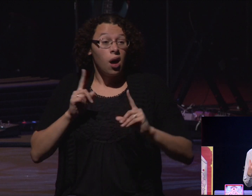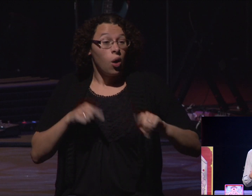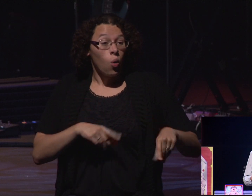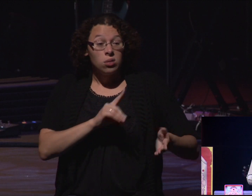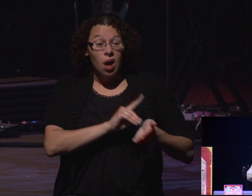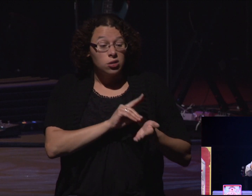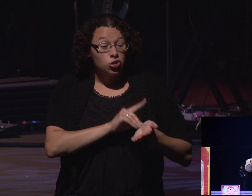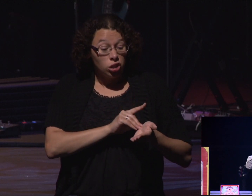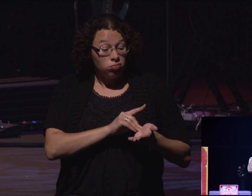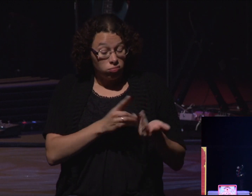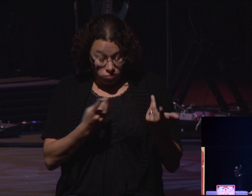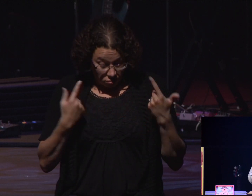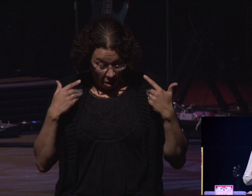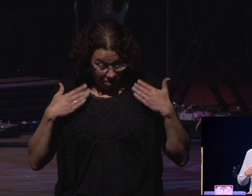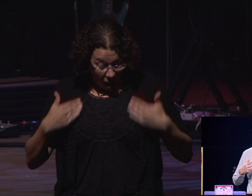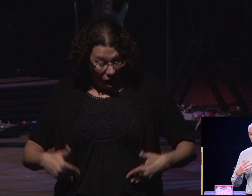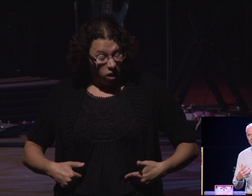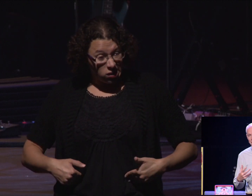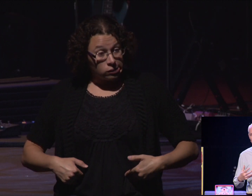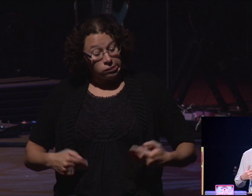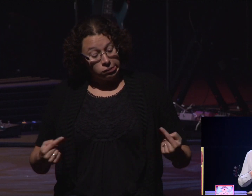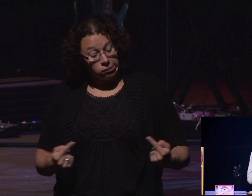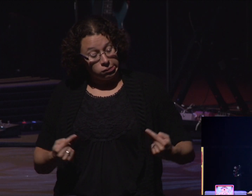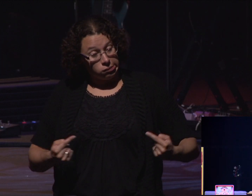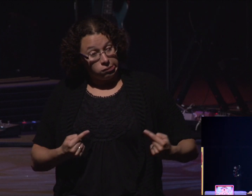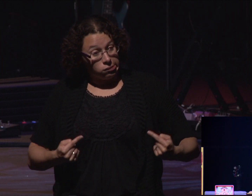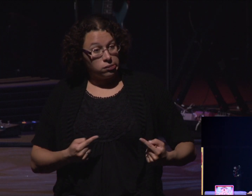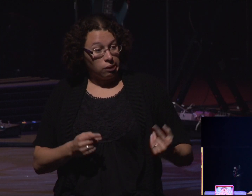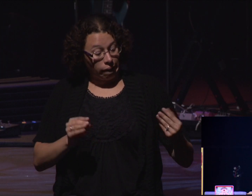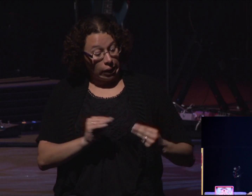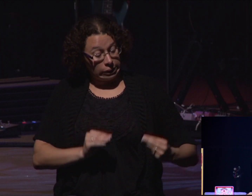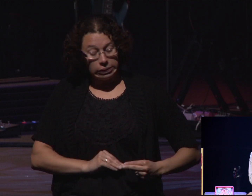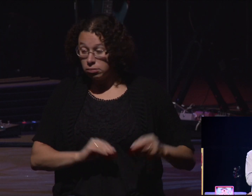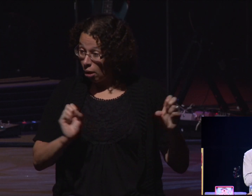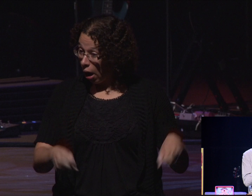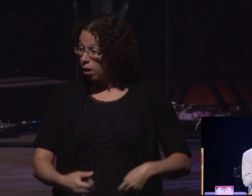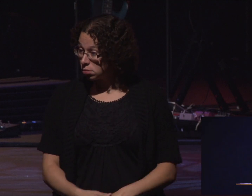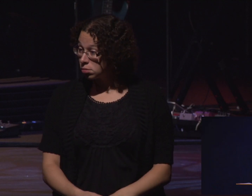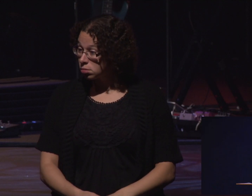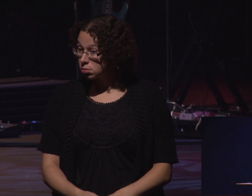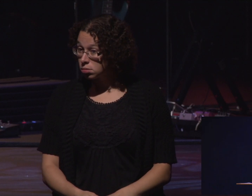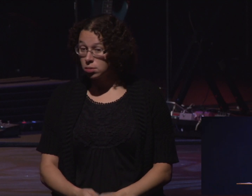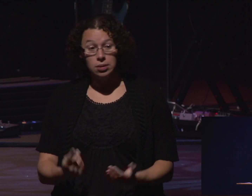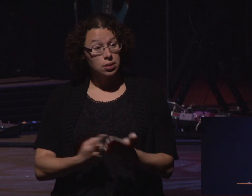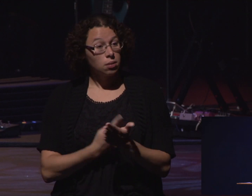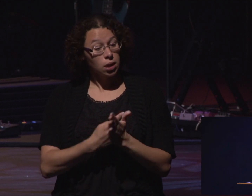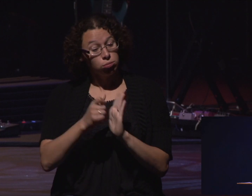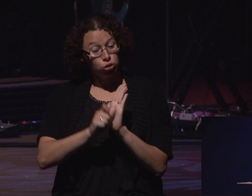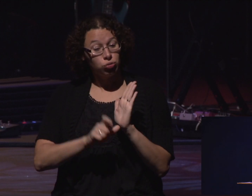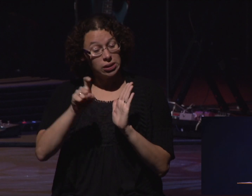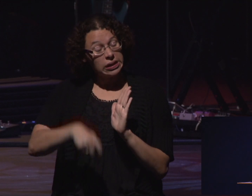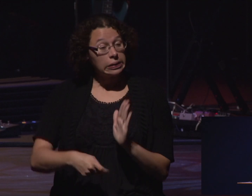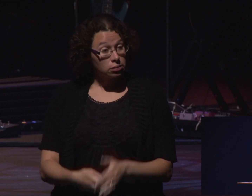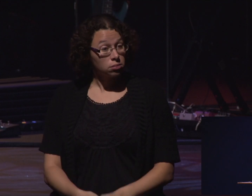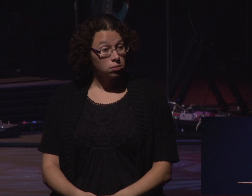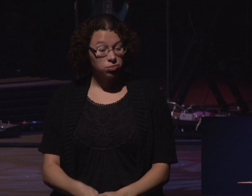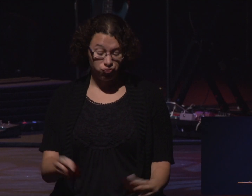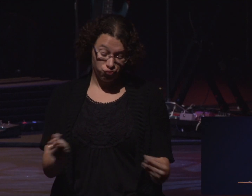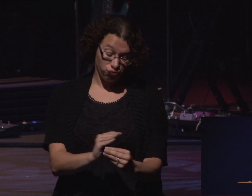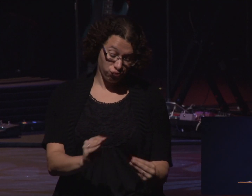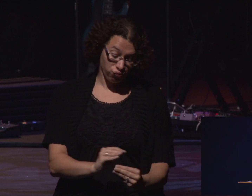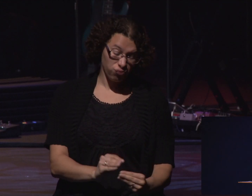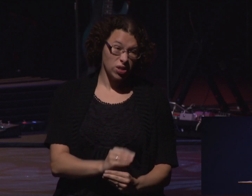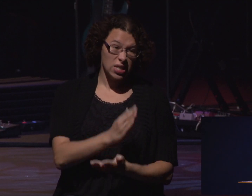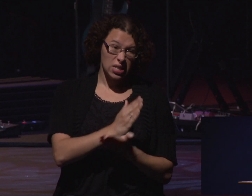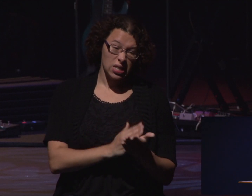And I've had several surgeries and sometimes they're good. I had one surgery. They tried to do some repair work on his shoulder and came out. And some of it was successful. Some of it wasn't.